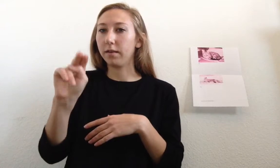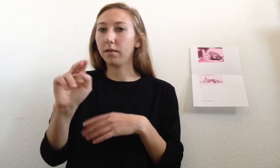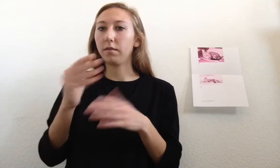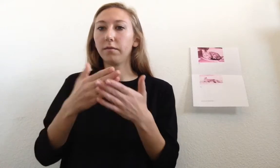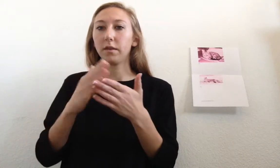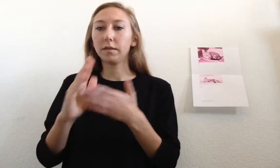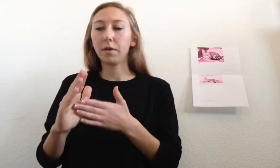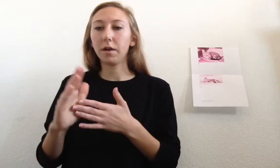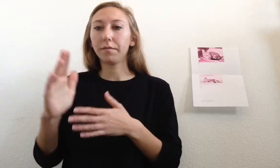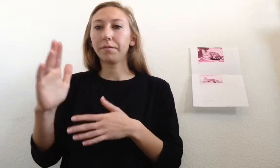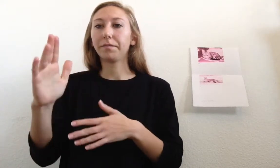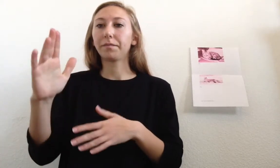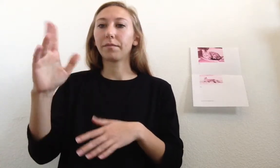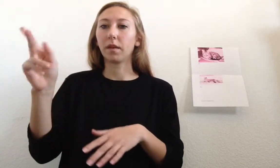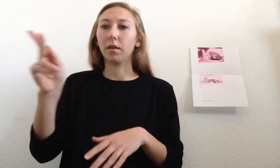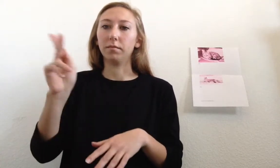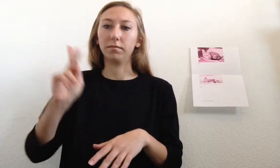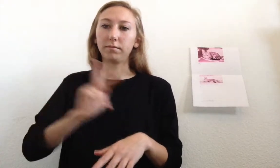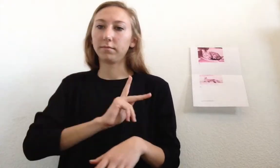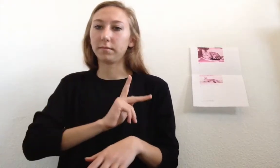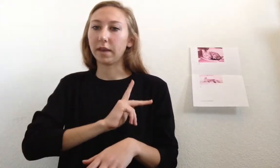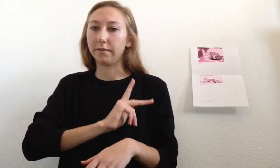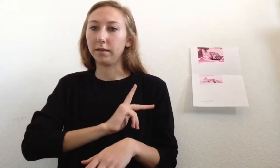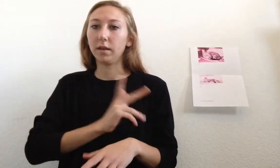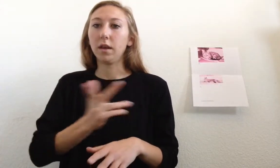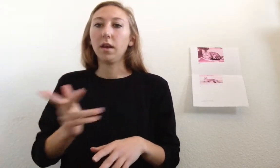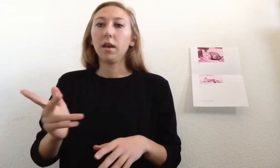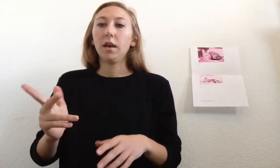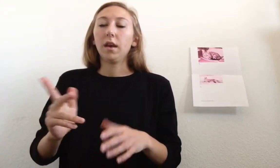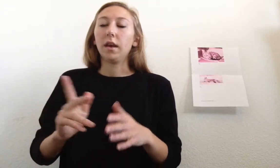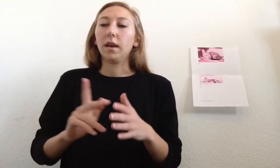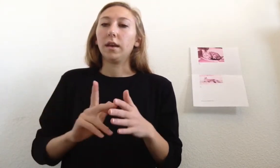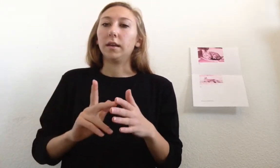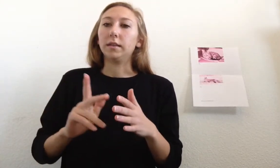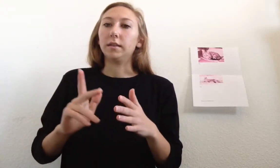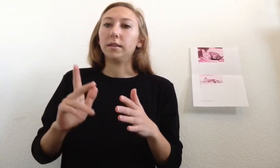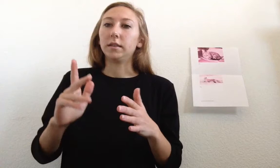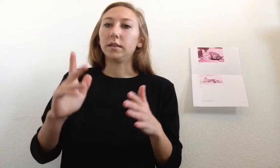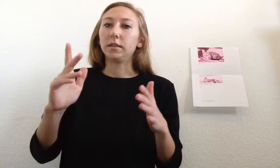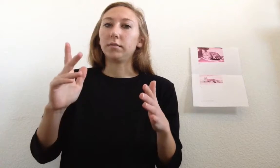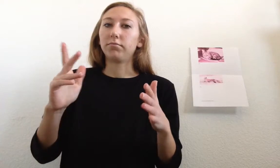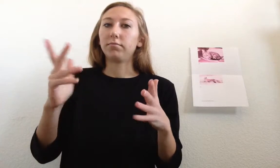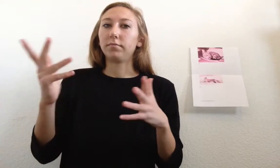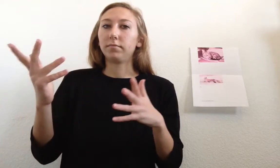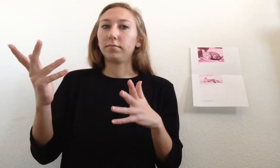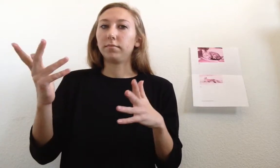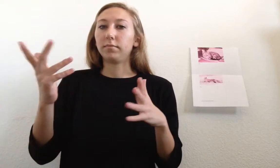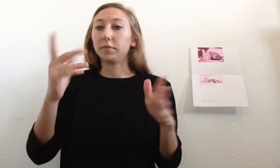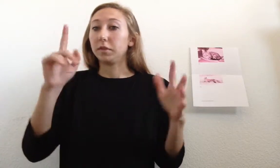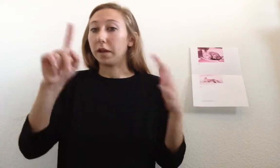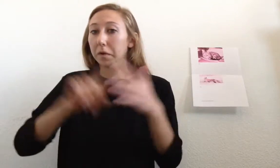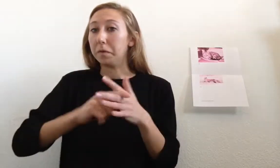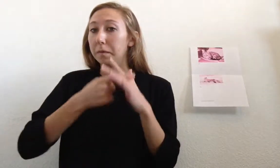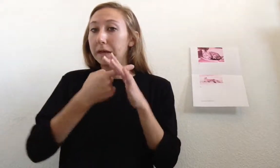for this part. Um, Kevin. And so now we'll begin.